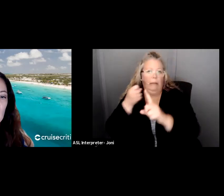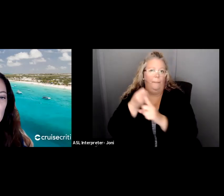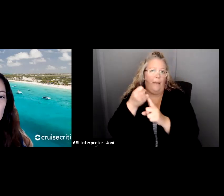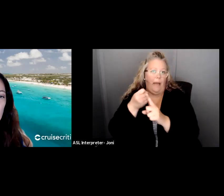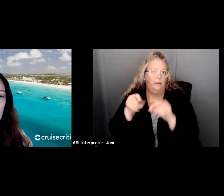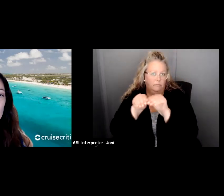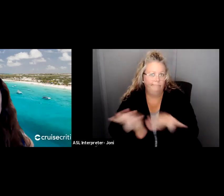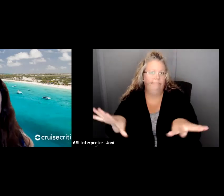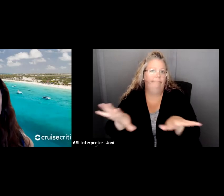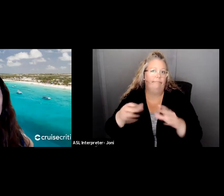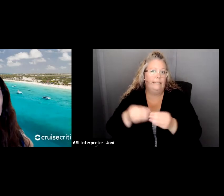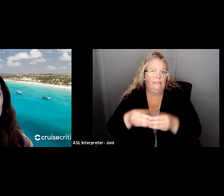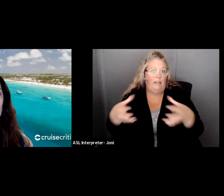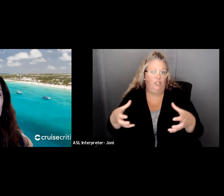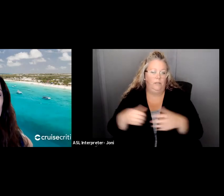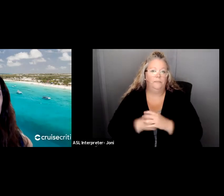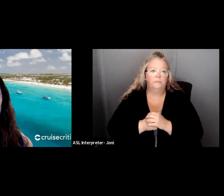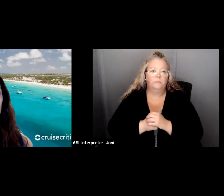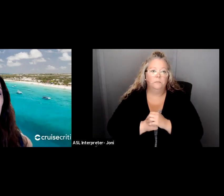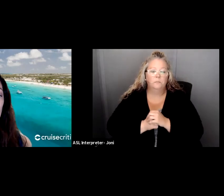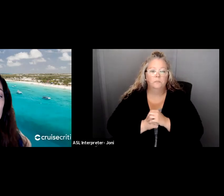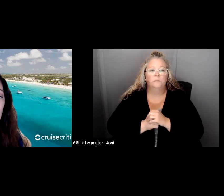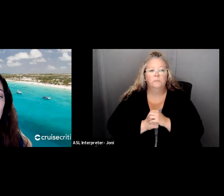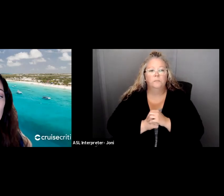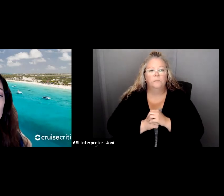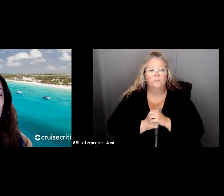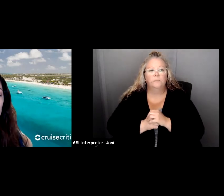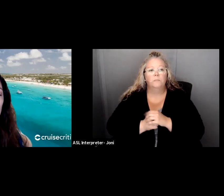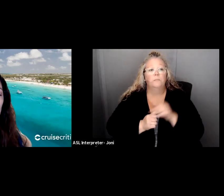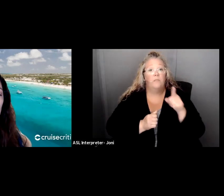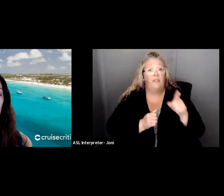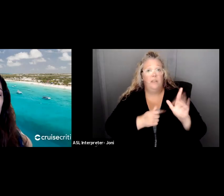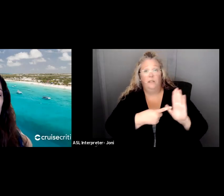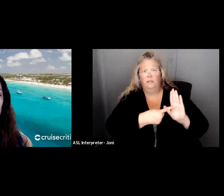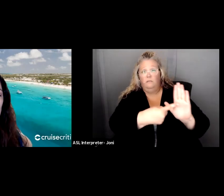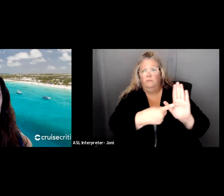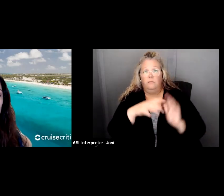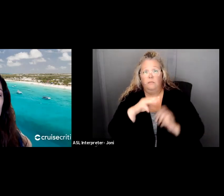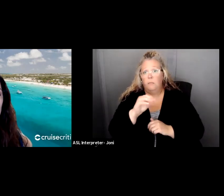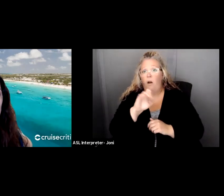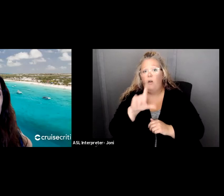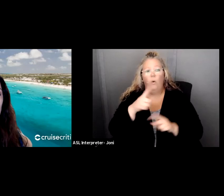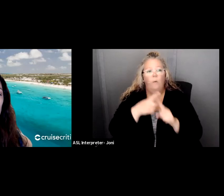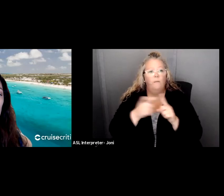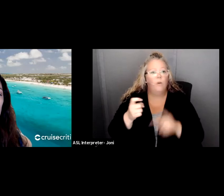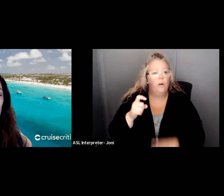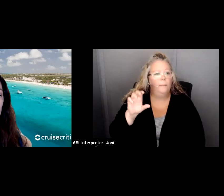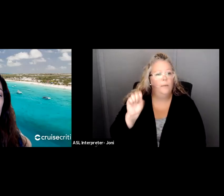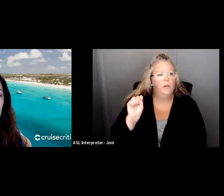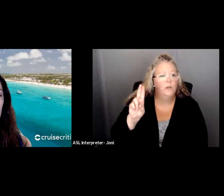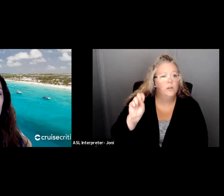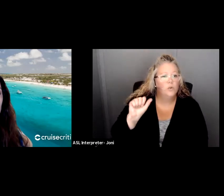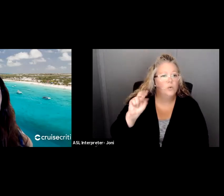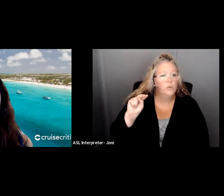is from Susan K. Stevens' Nonprofit Life Cycles book. It's Staged Wisdom for Nonprofit